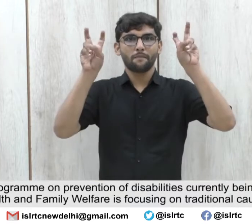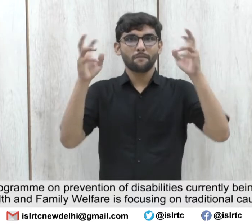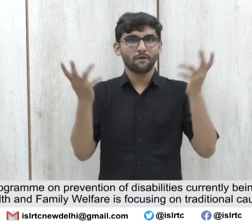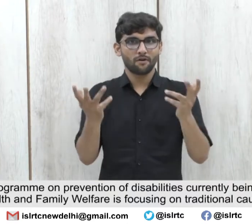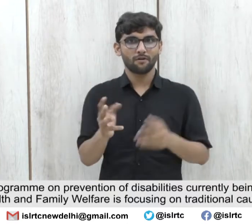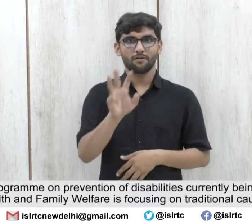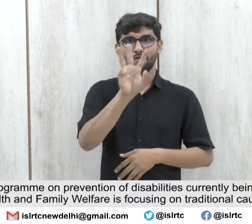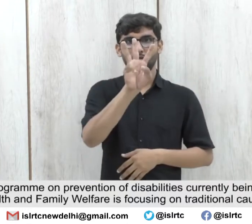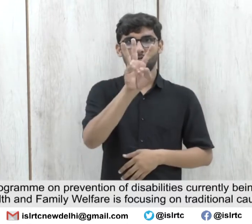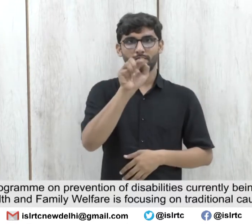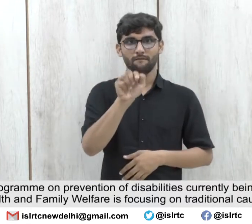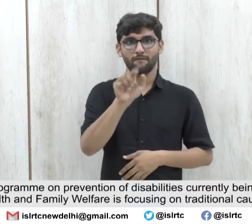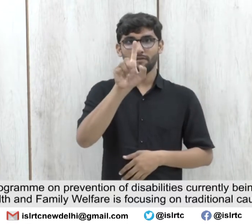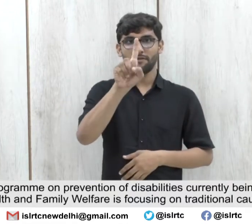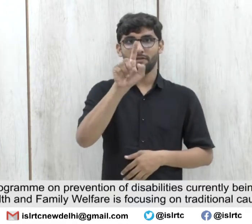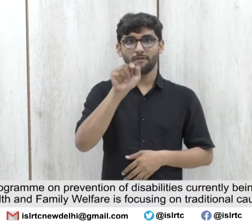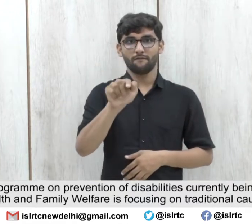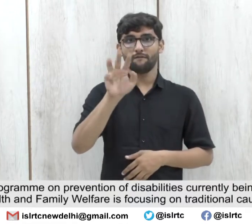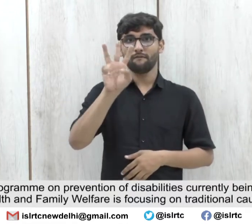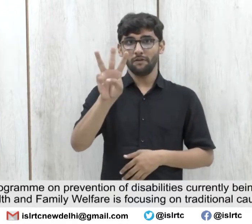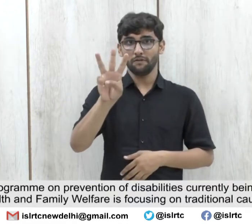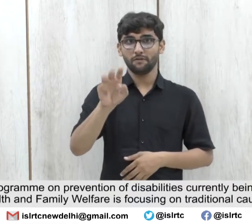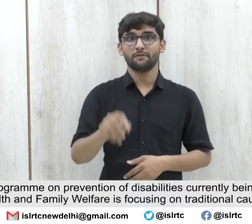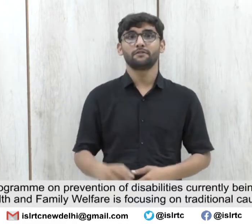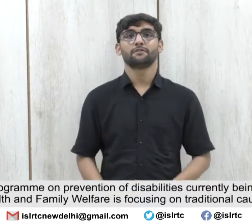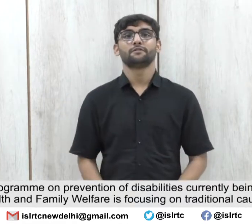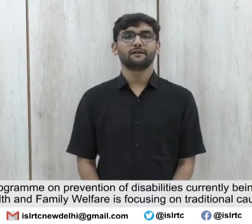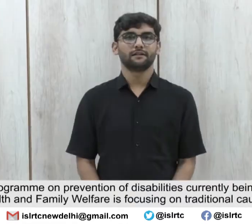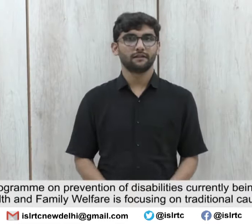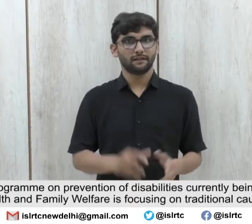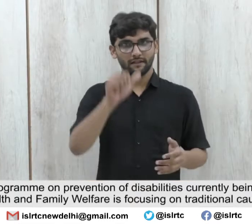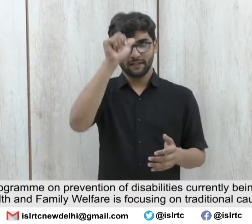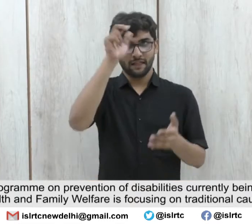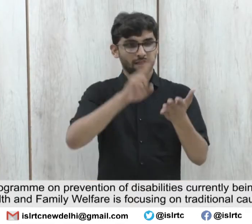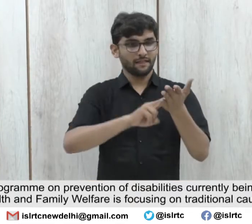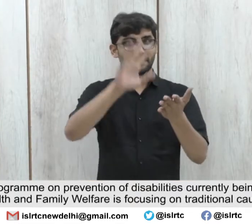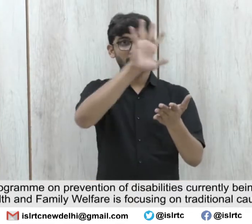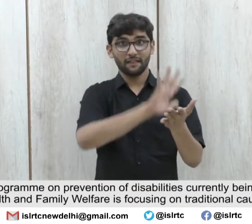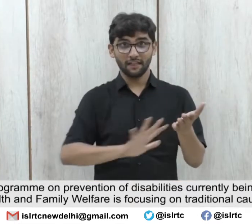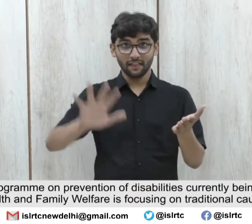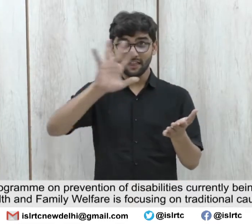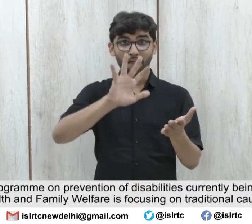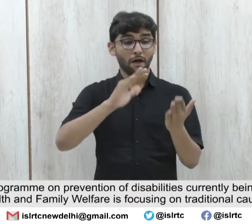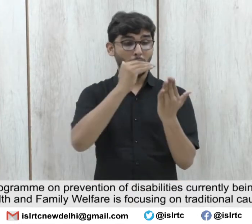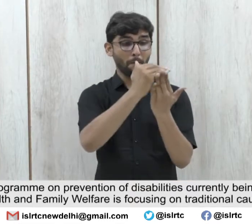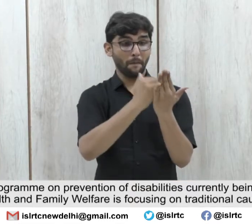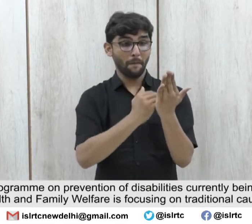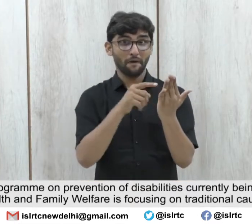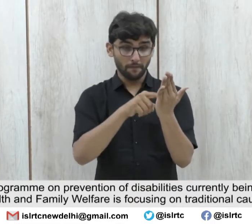6.1 National Program for Prevention